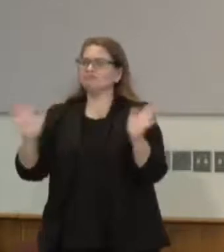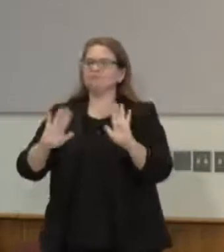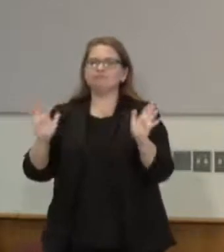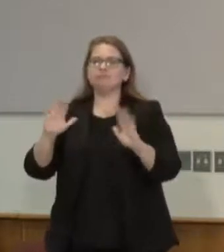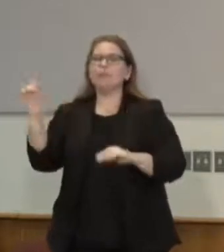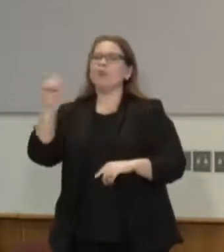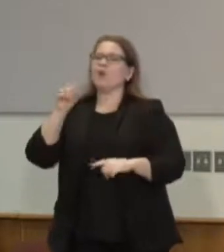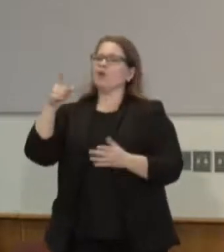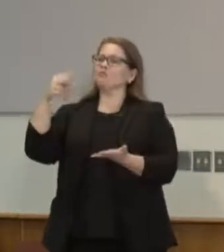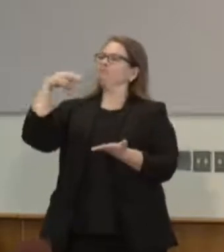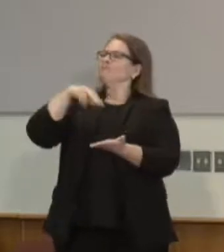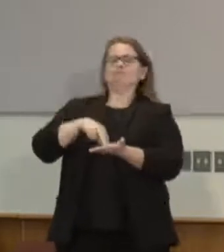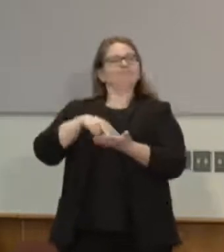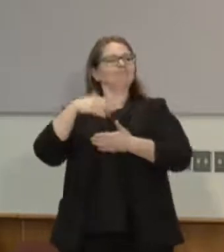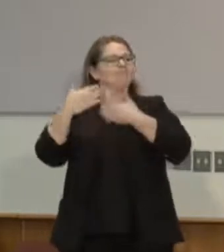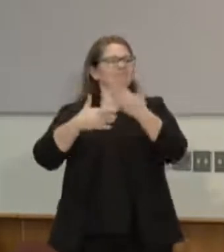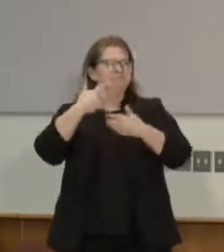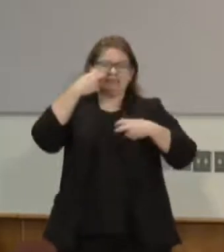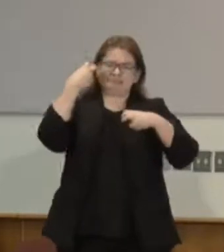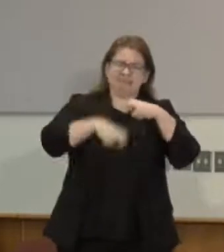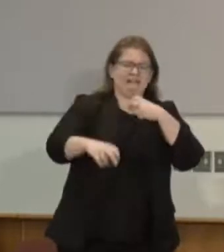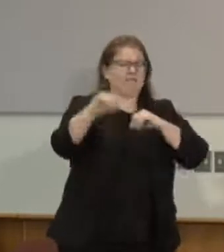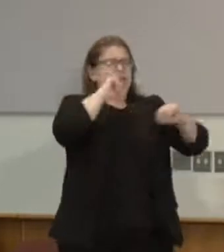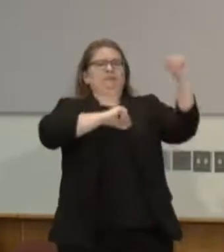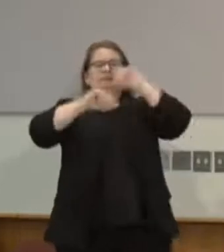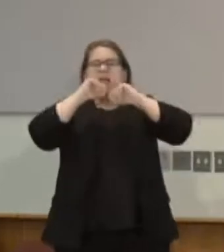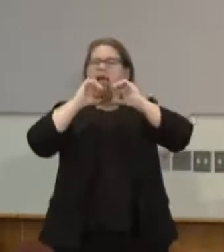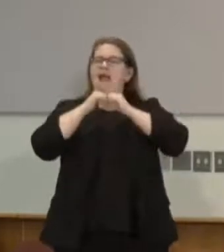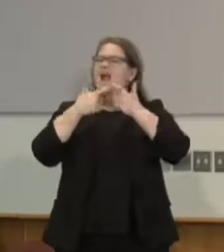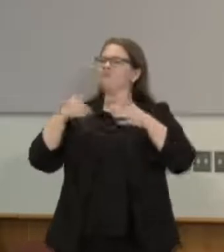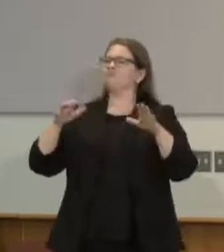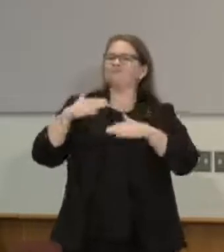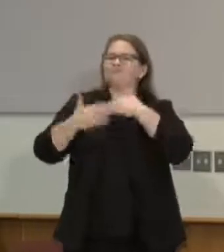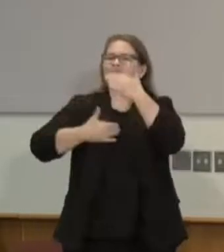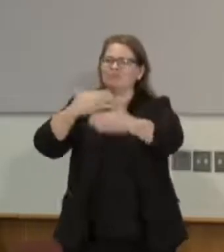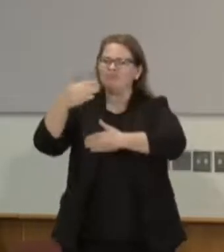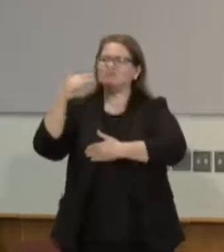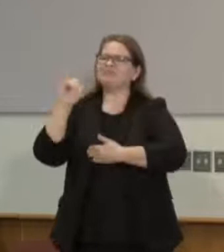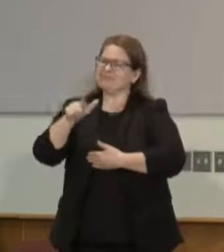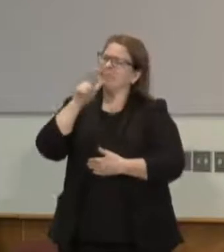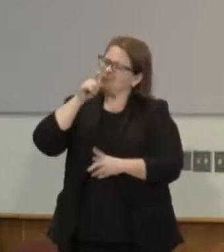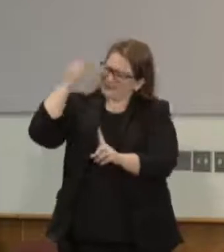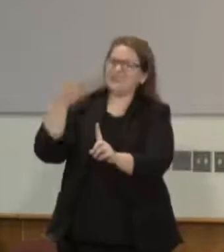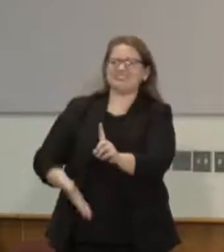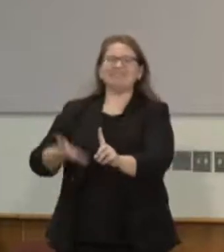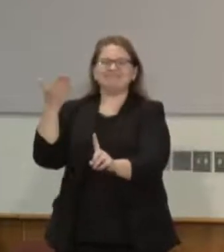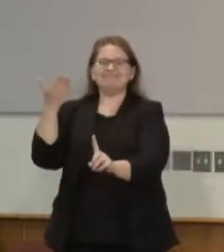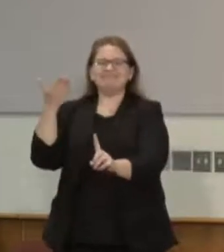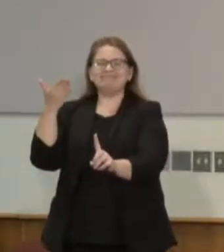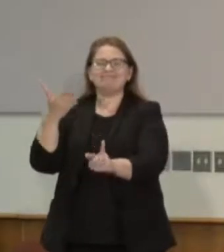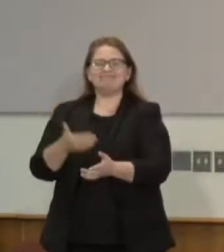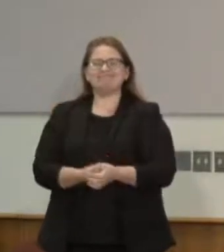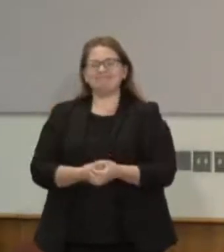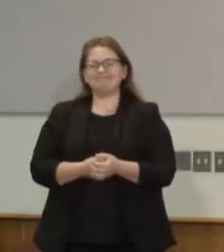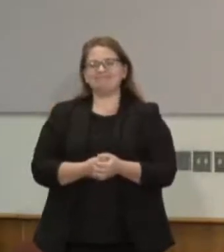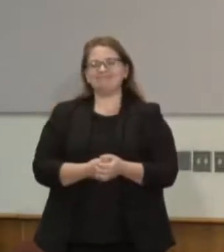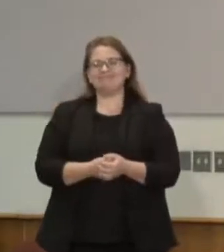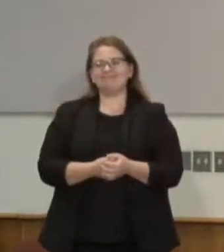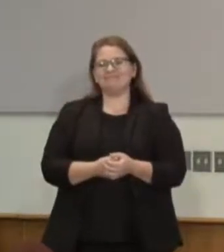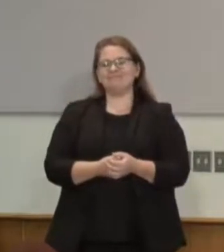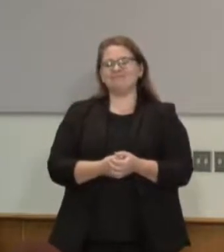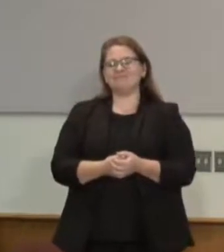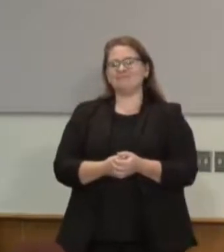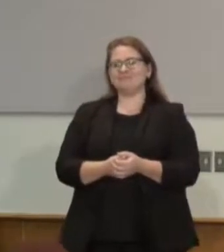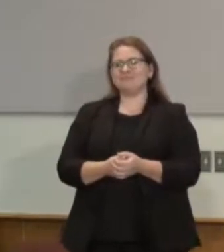us being Minnesotans and how we want the rest of the world to see us and how we want to impact the rest of the